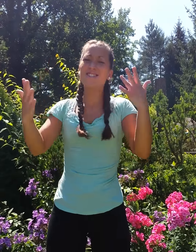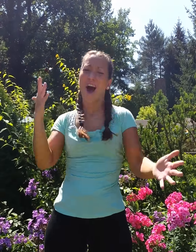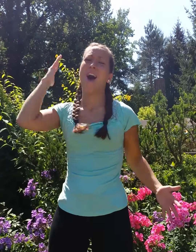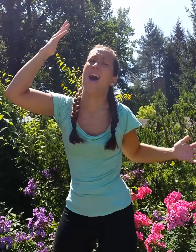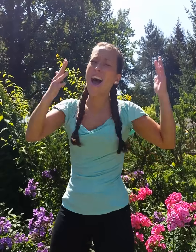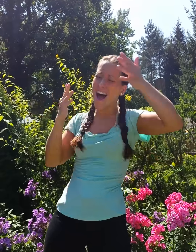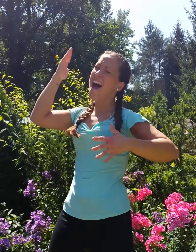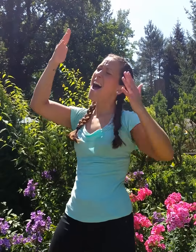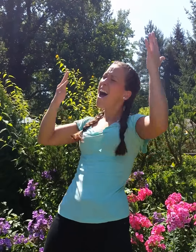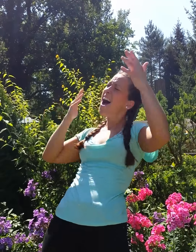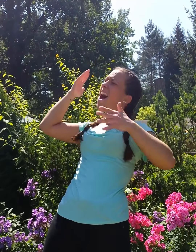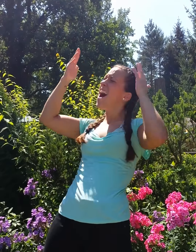so high.